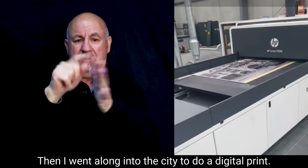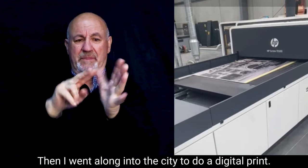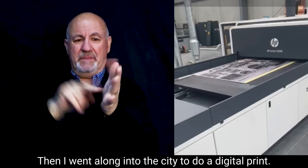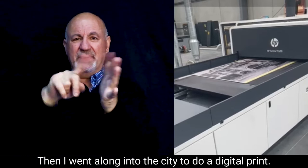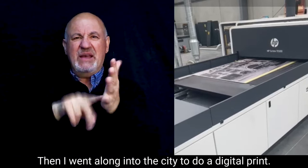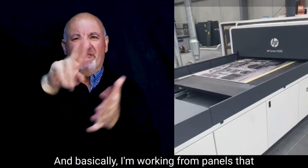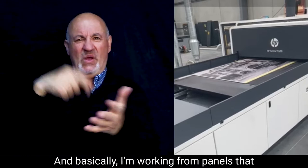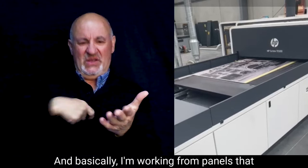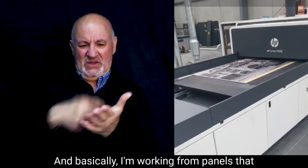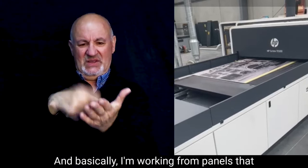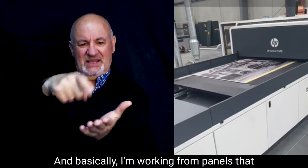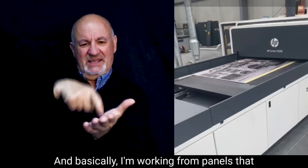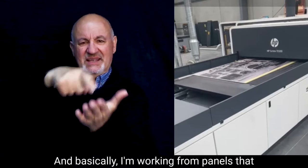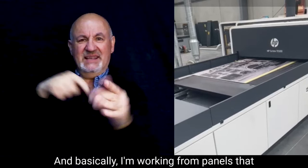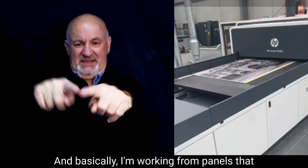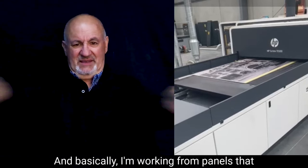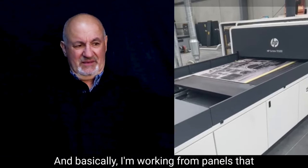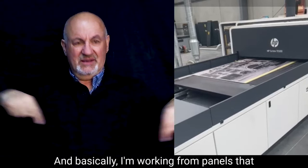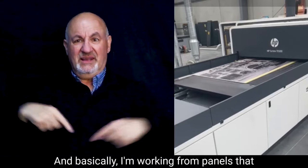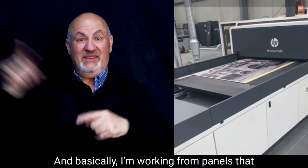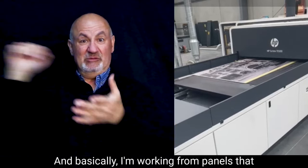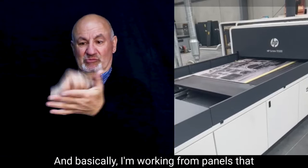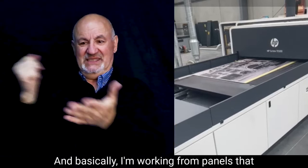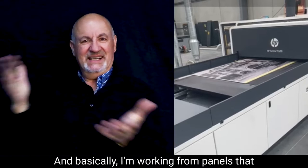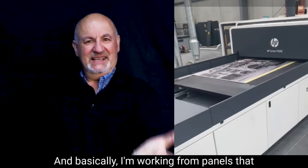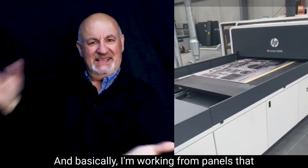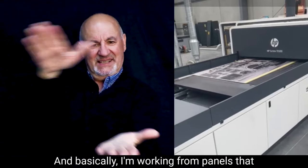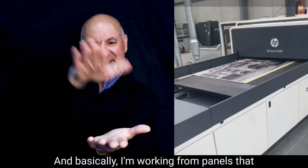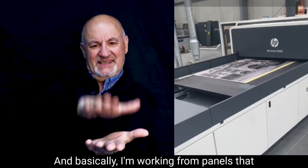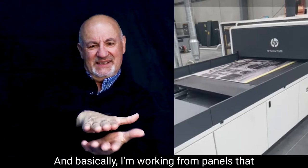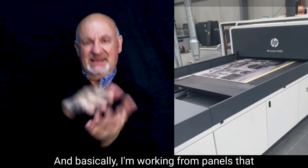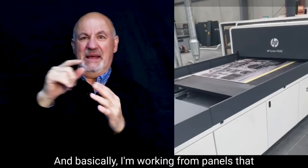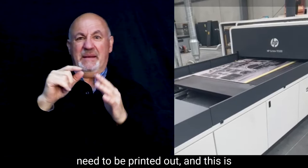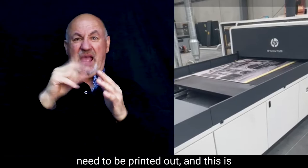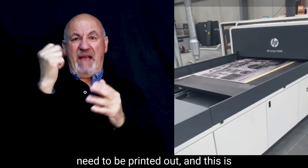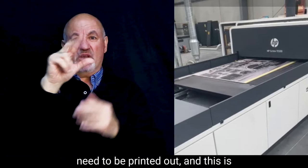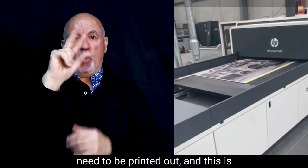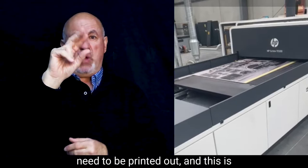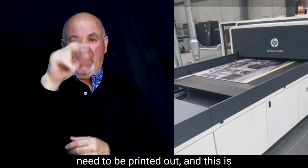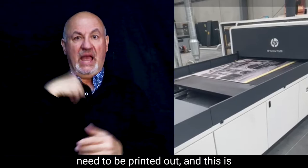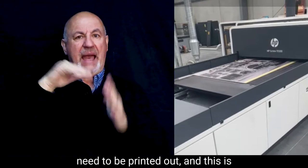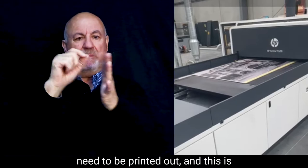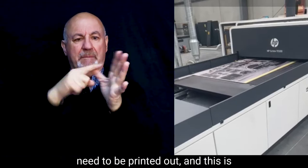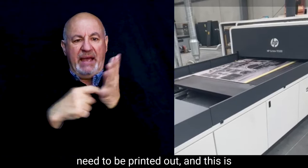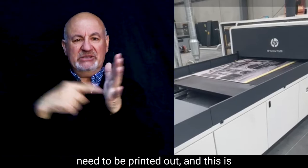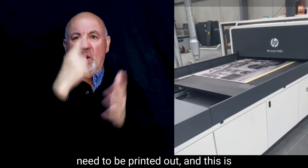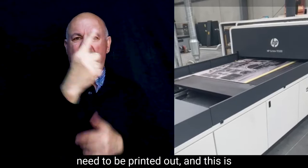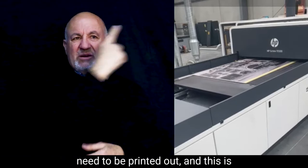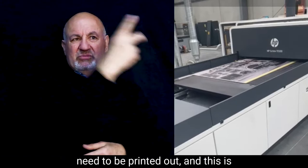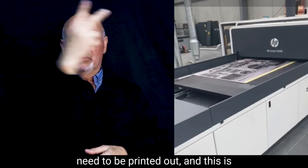and basically I'm working from panels that need to be printed out